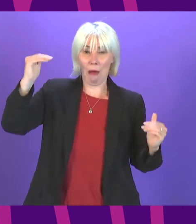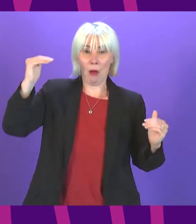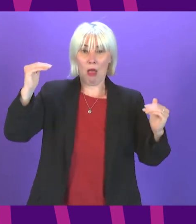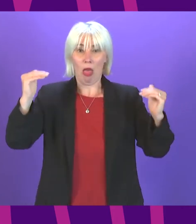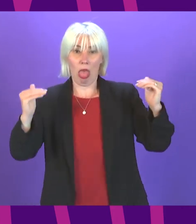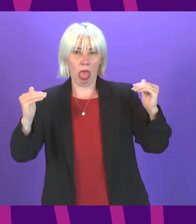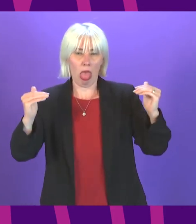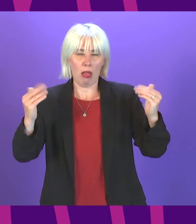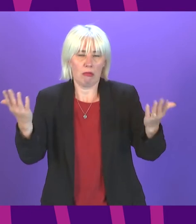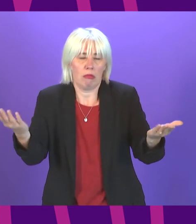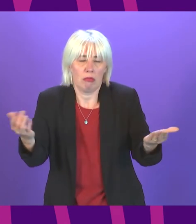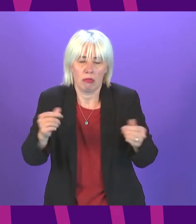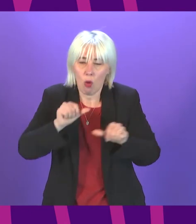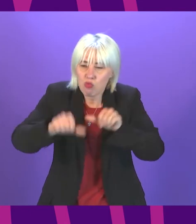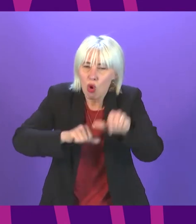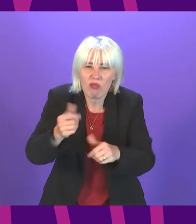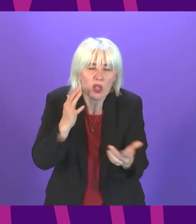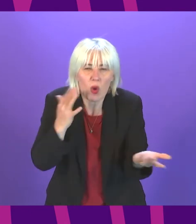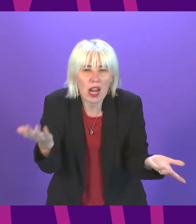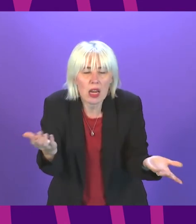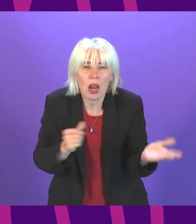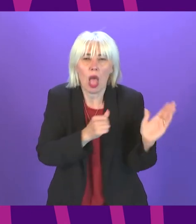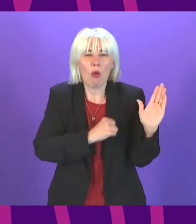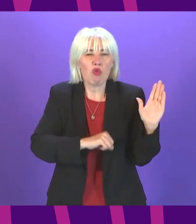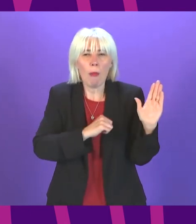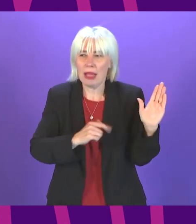expect to see progress what happened to the promise